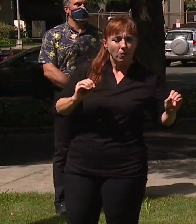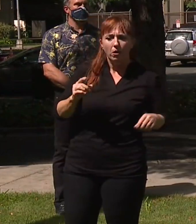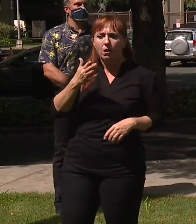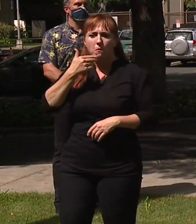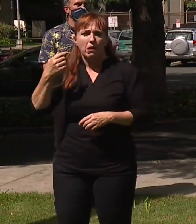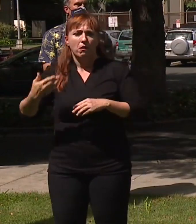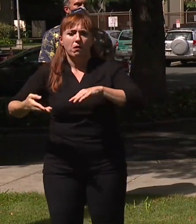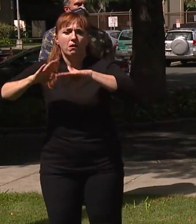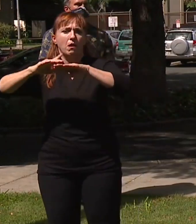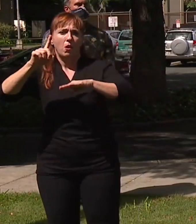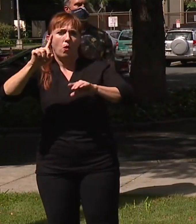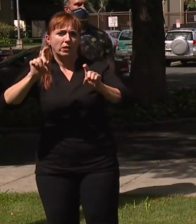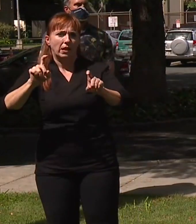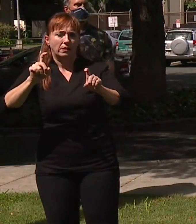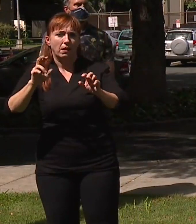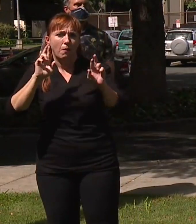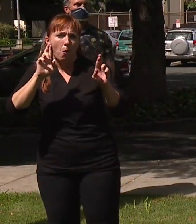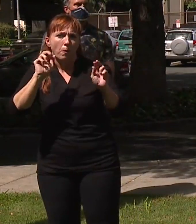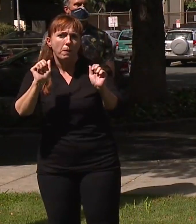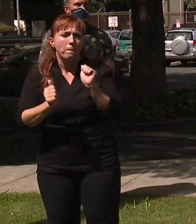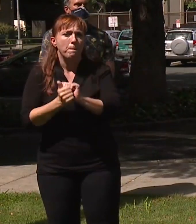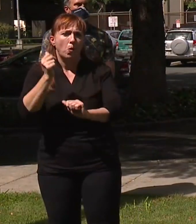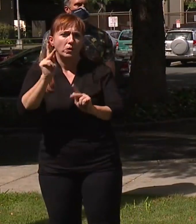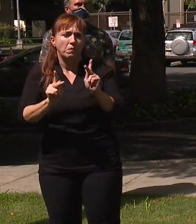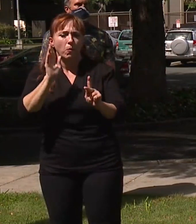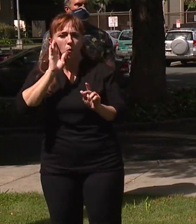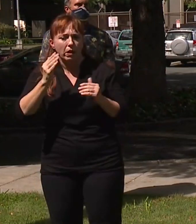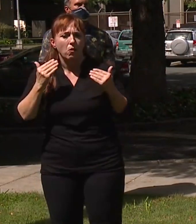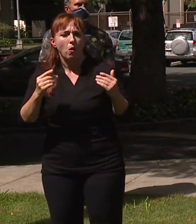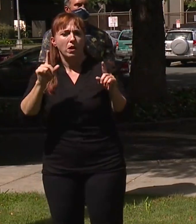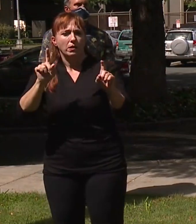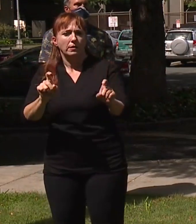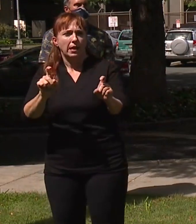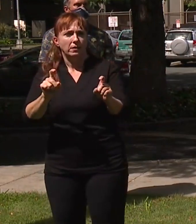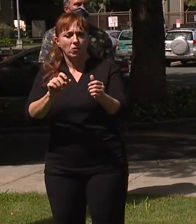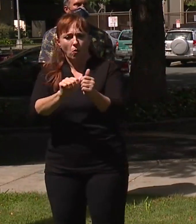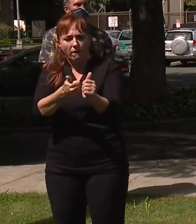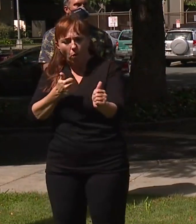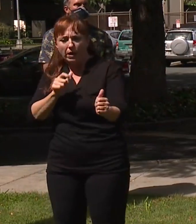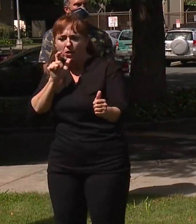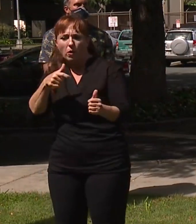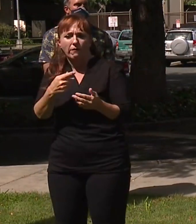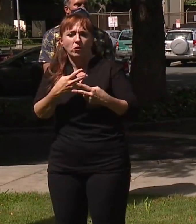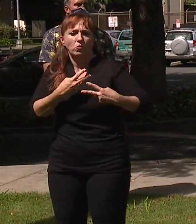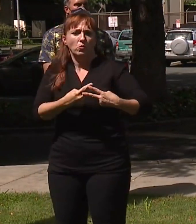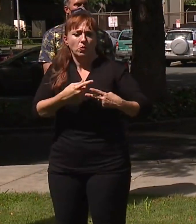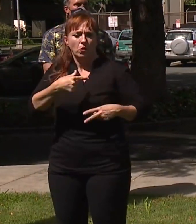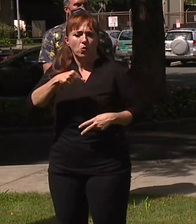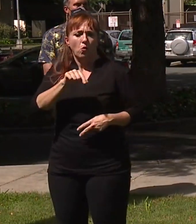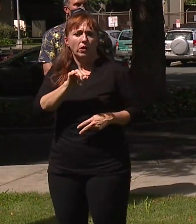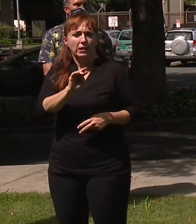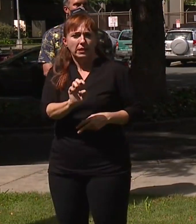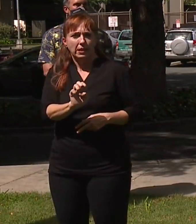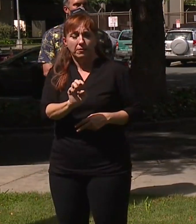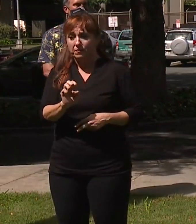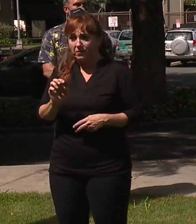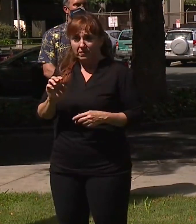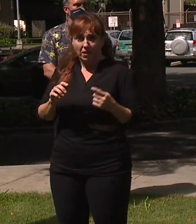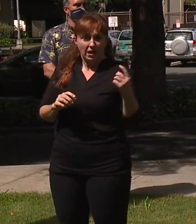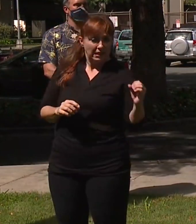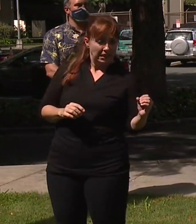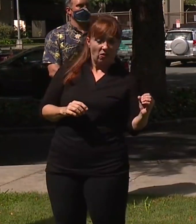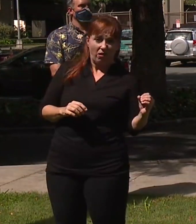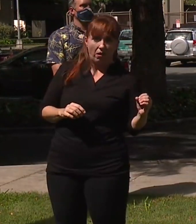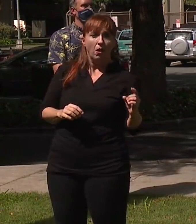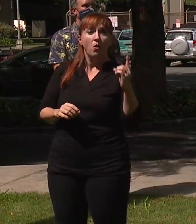that the majority of people will get that test to avoid being in quarantine. Ideally, two tests are much better than one and